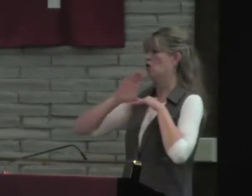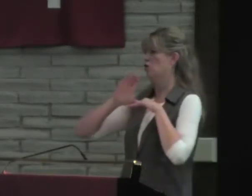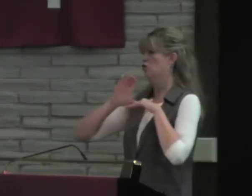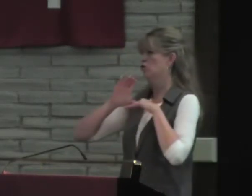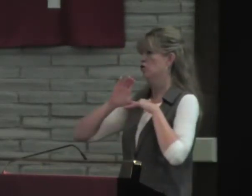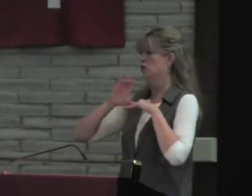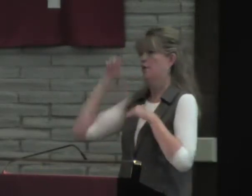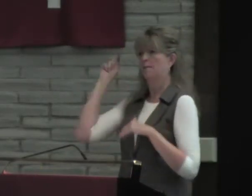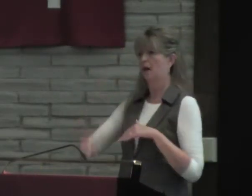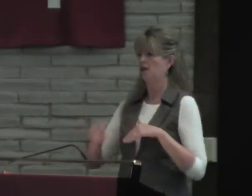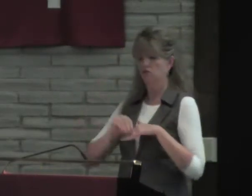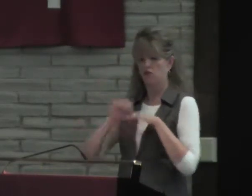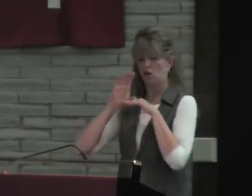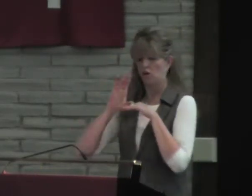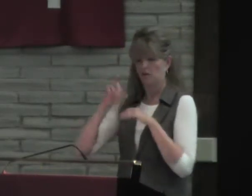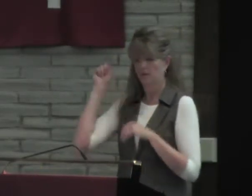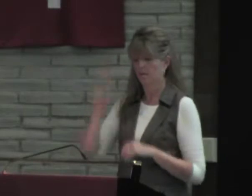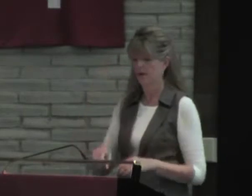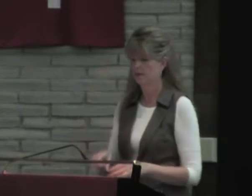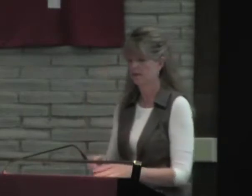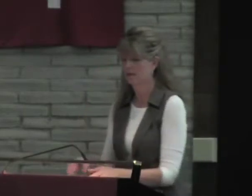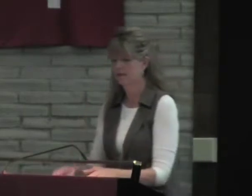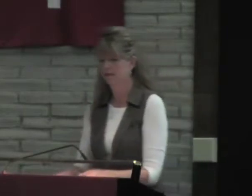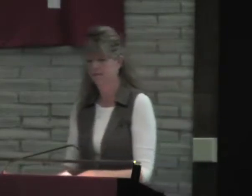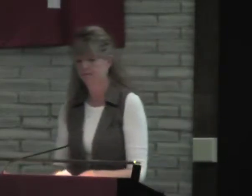that's why you need to charge your spiritual battery. must charge it.